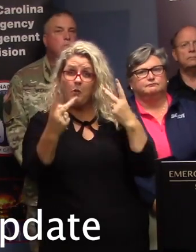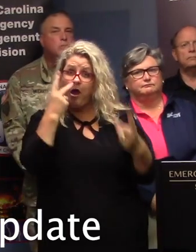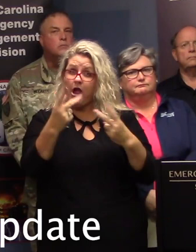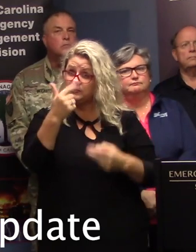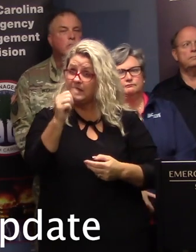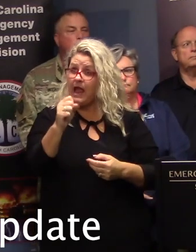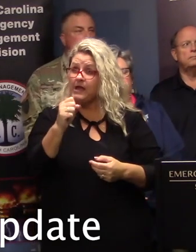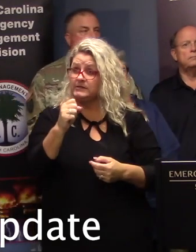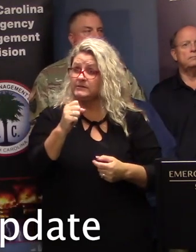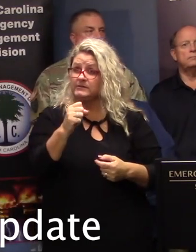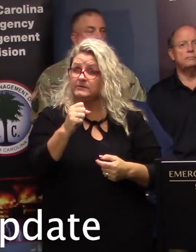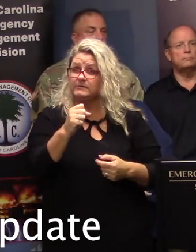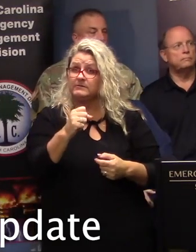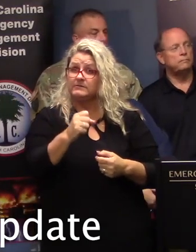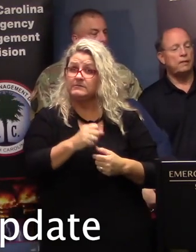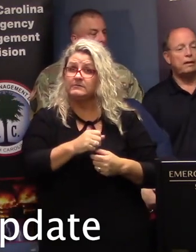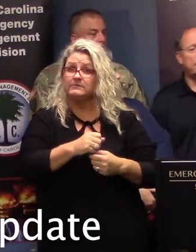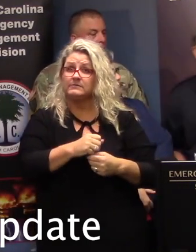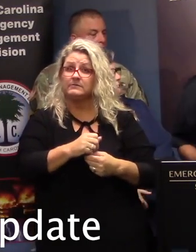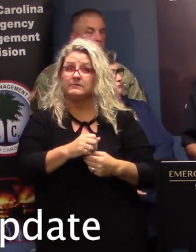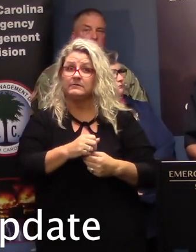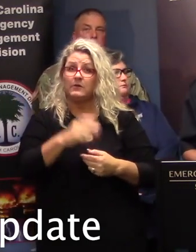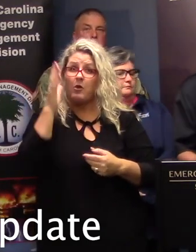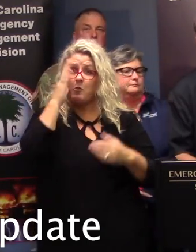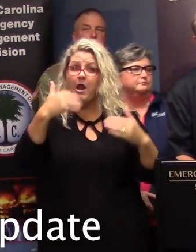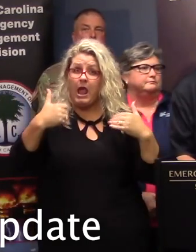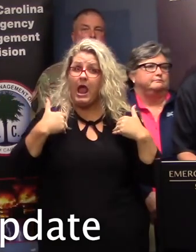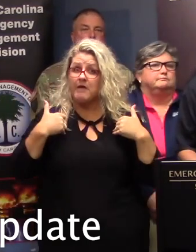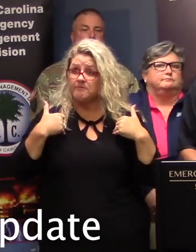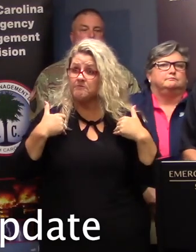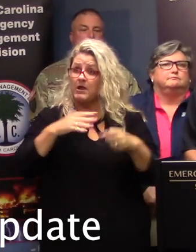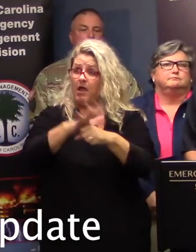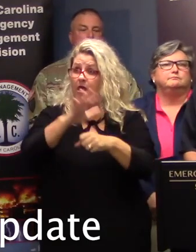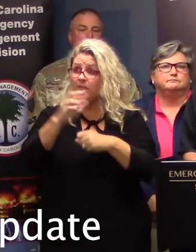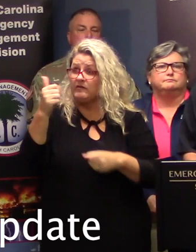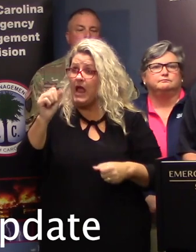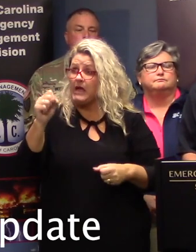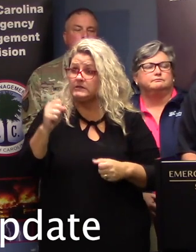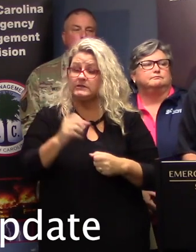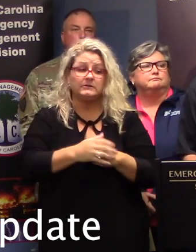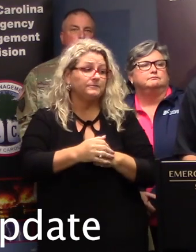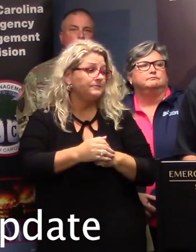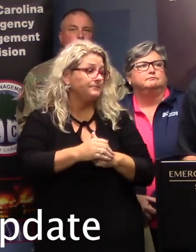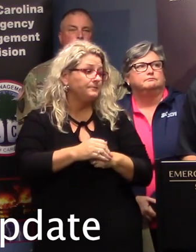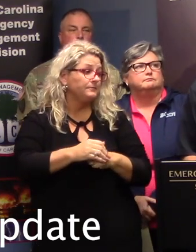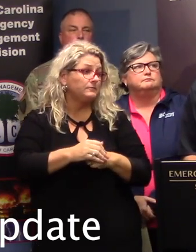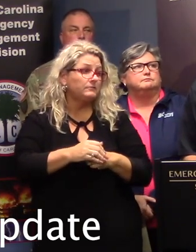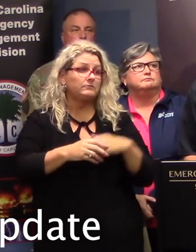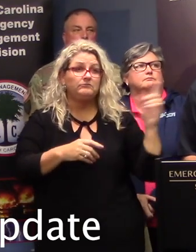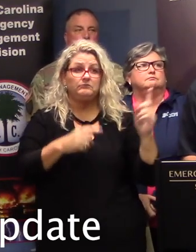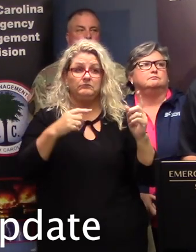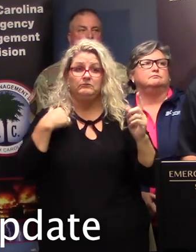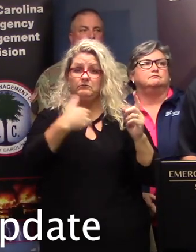people who are having to leave? Will they have those resources available? Right. We've got close